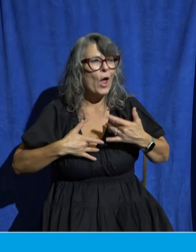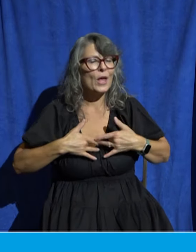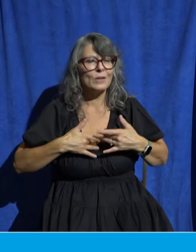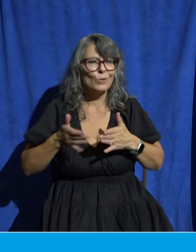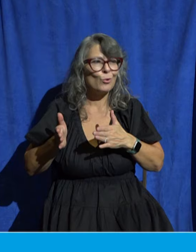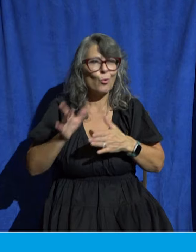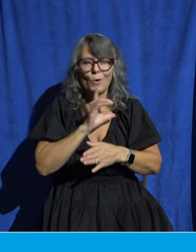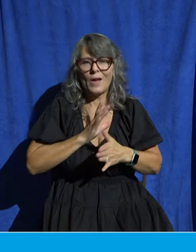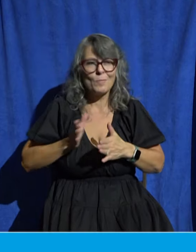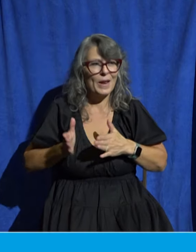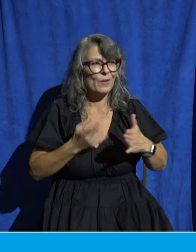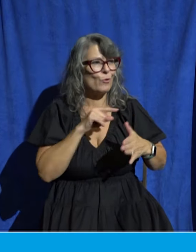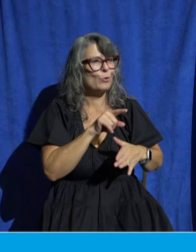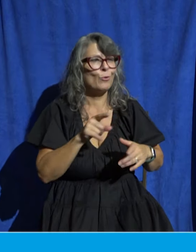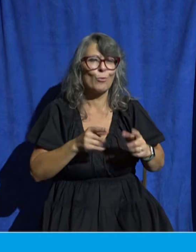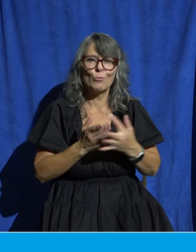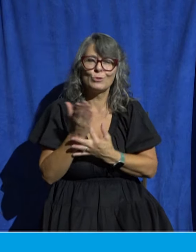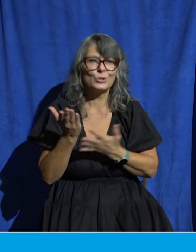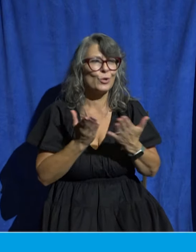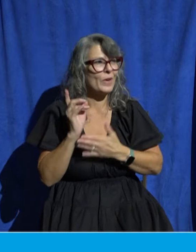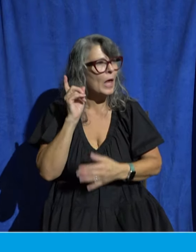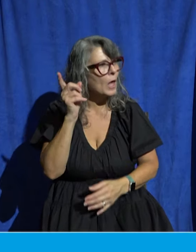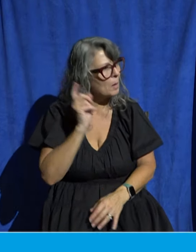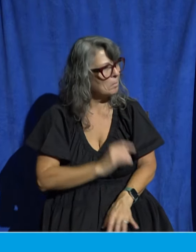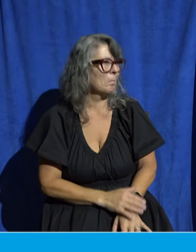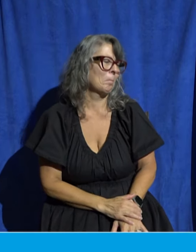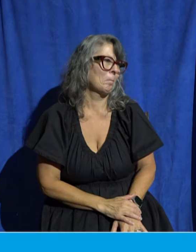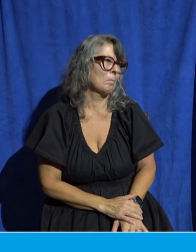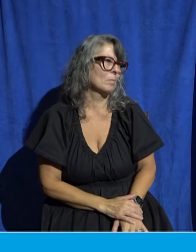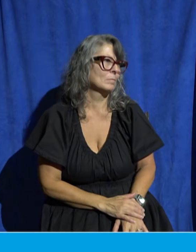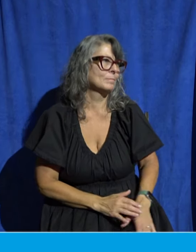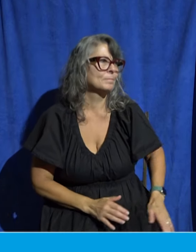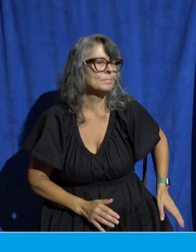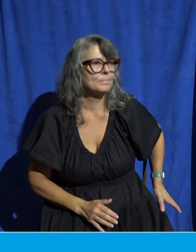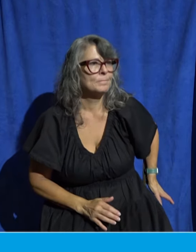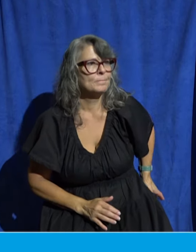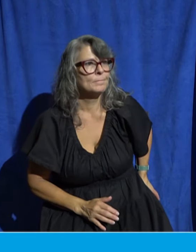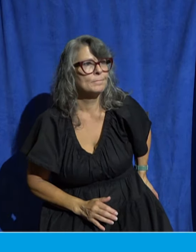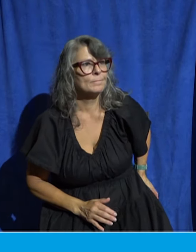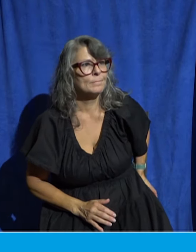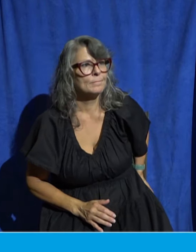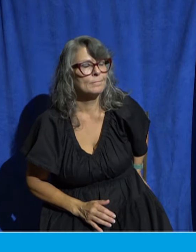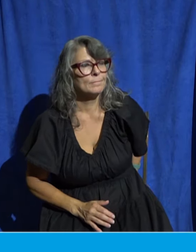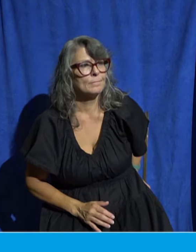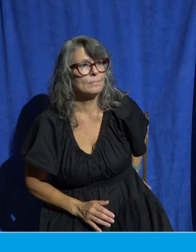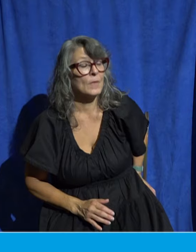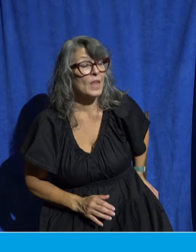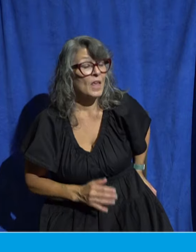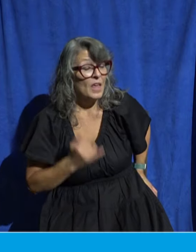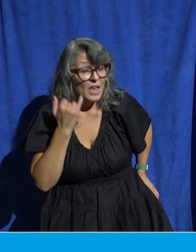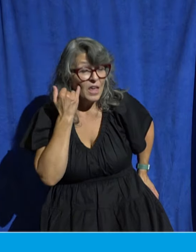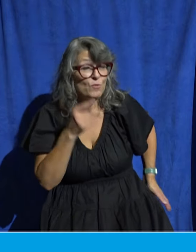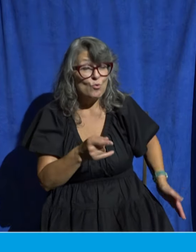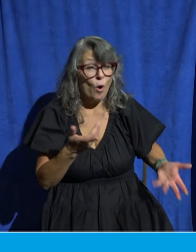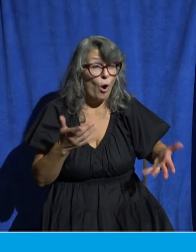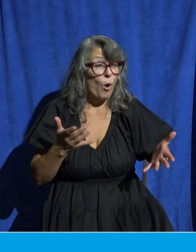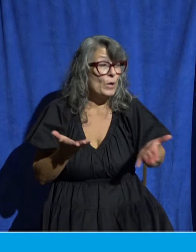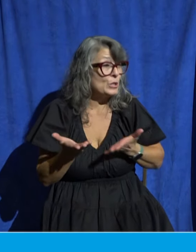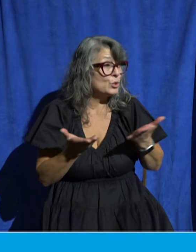serving if you're already serving somewhere in the church again we thank God for you we're so grateful to partner with you in serving